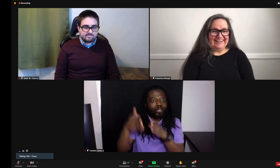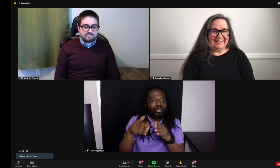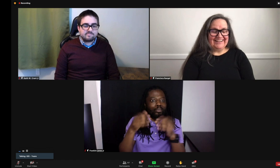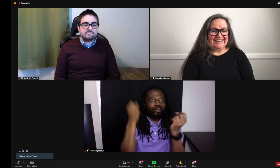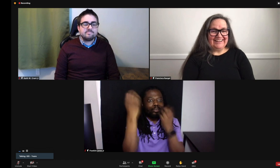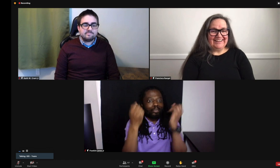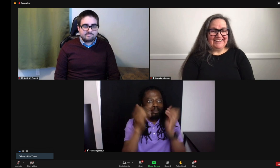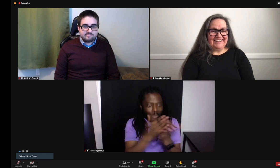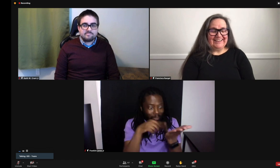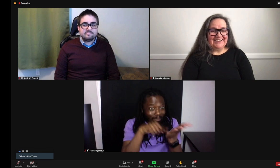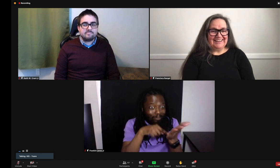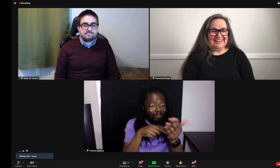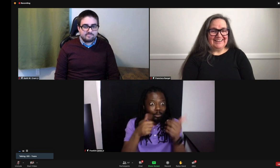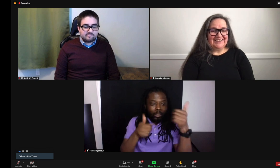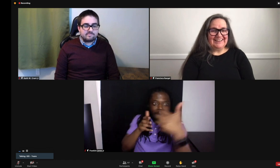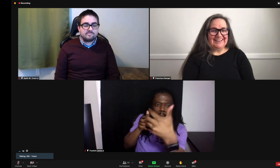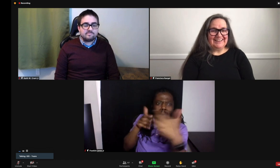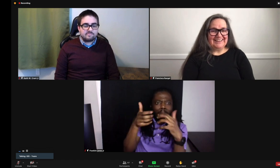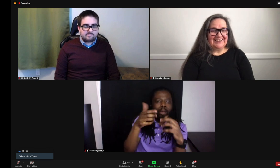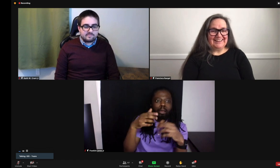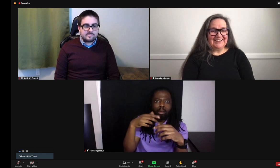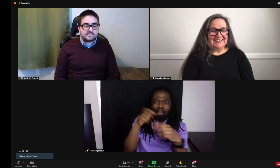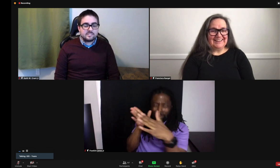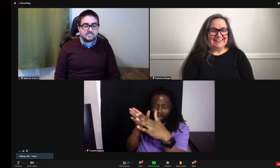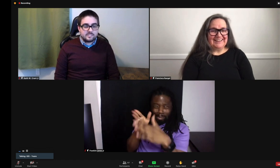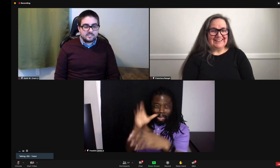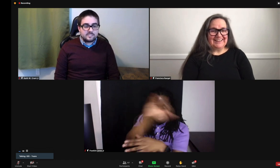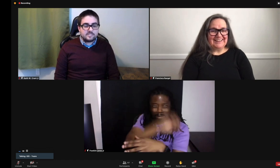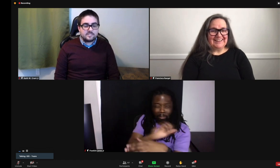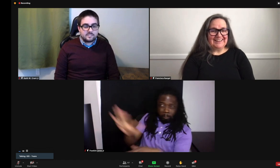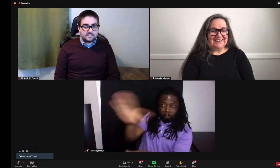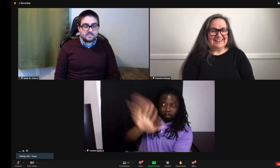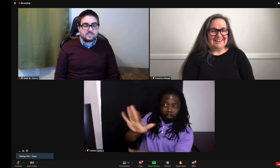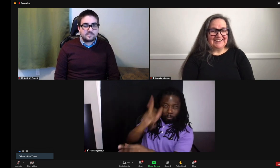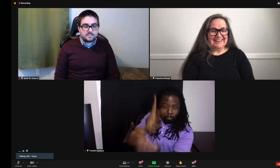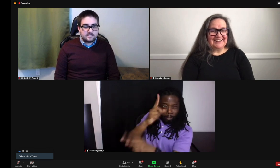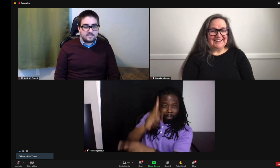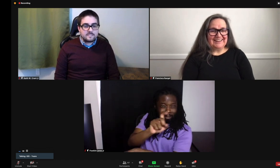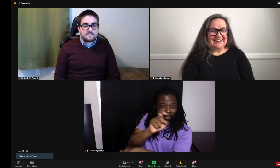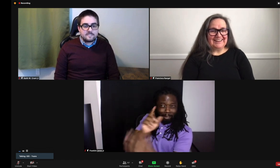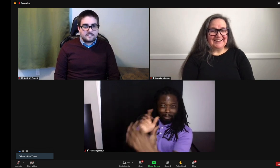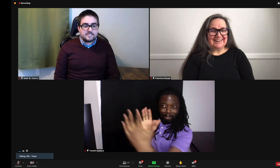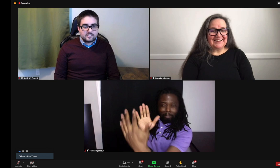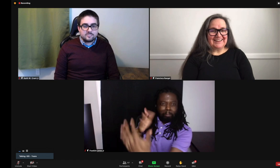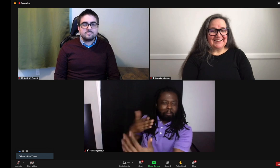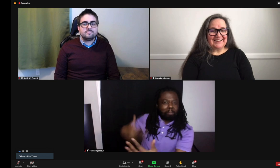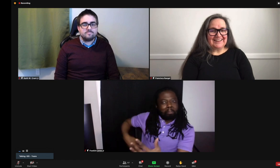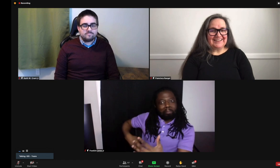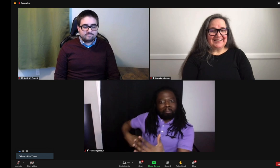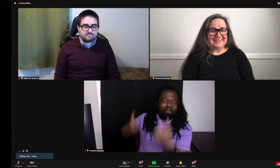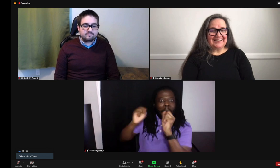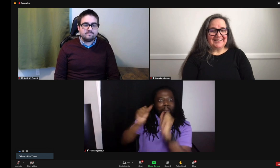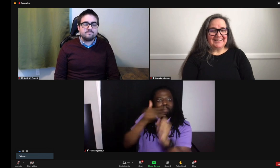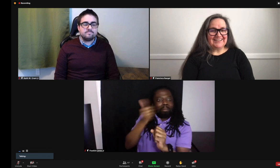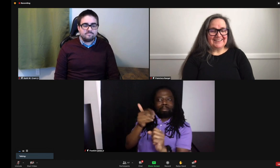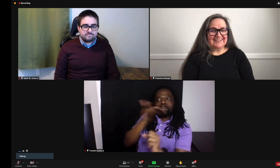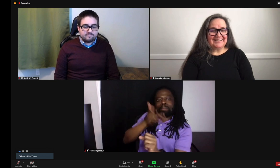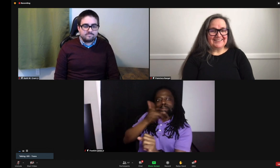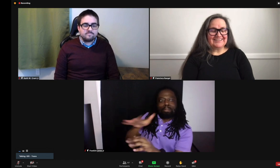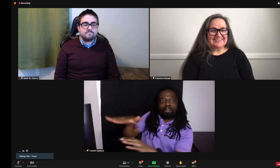camera's set up on the right or the left. So depending on what part of the story you're in, you've got to know what angle you should be looking at. Now, generally, I try my